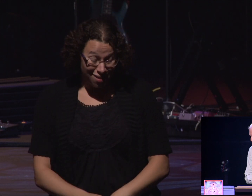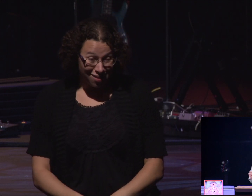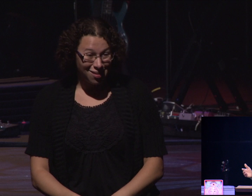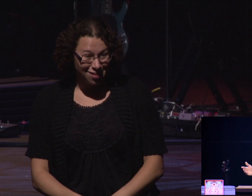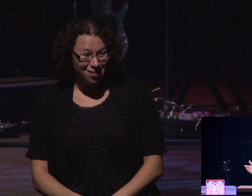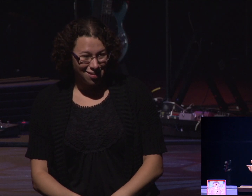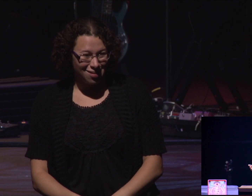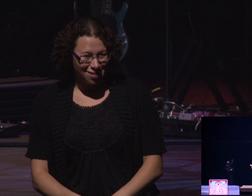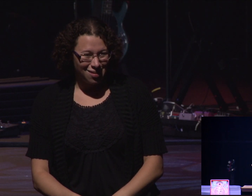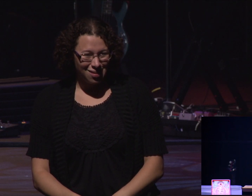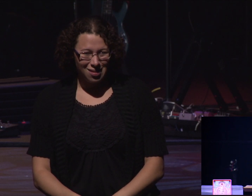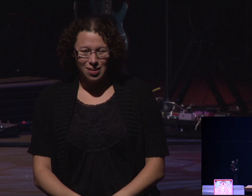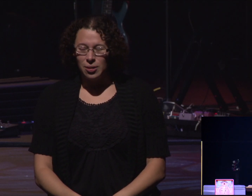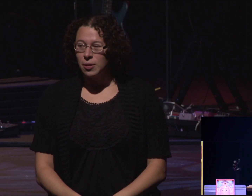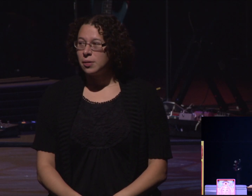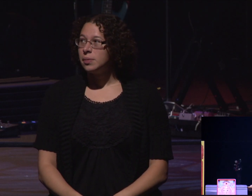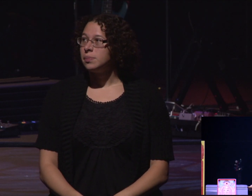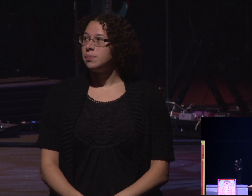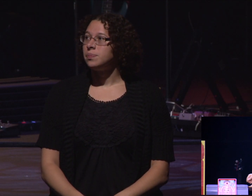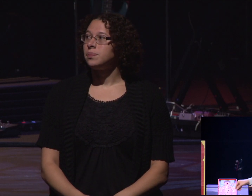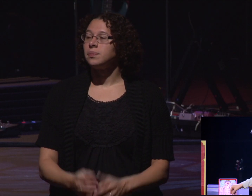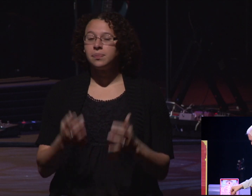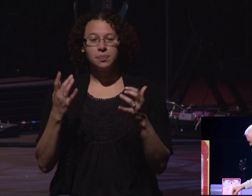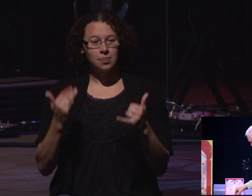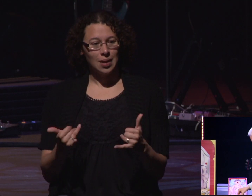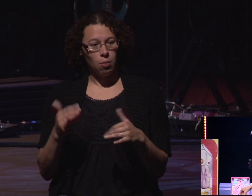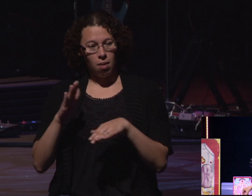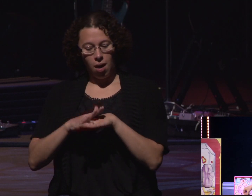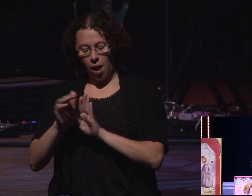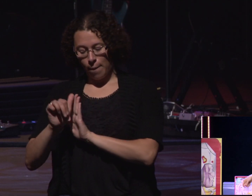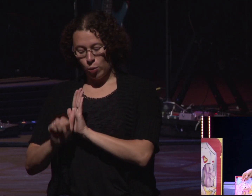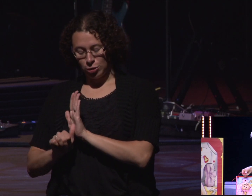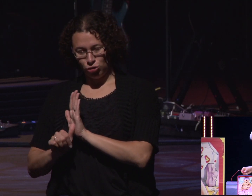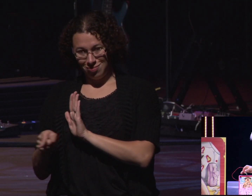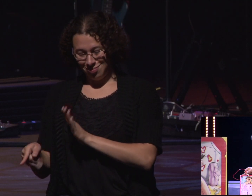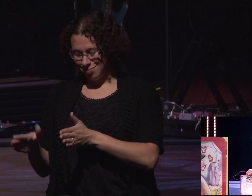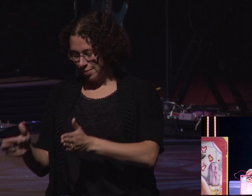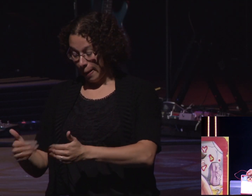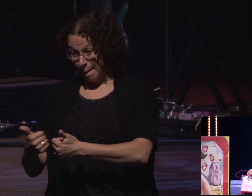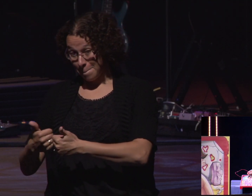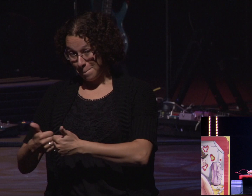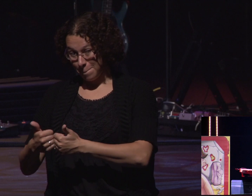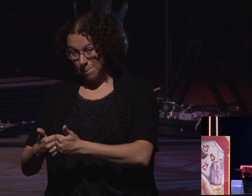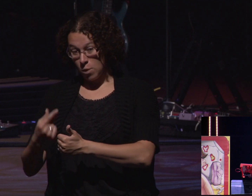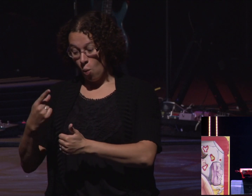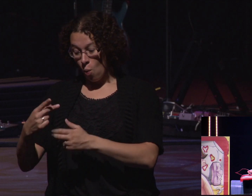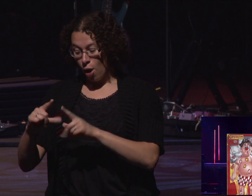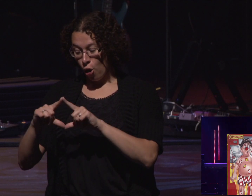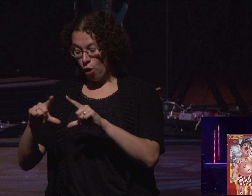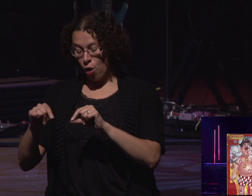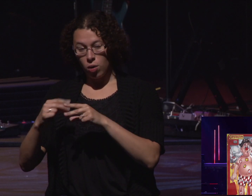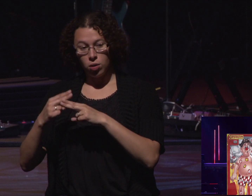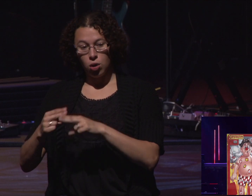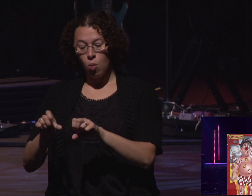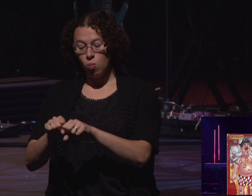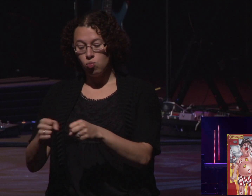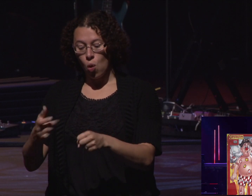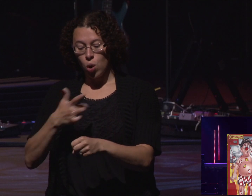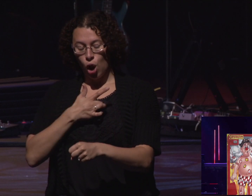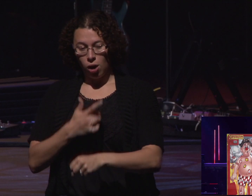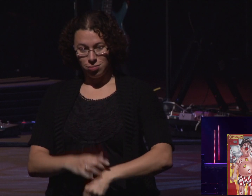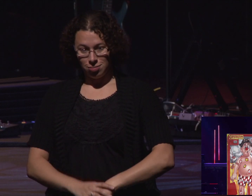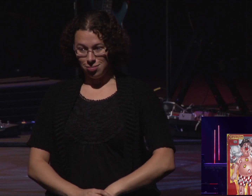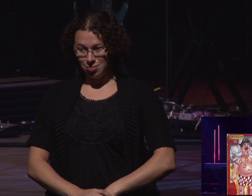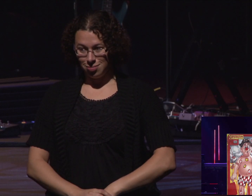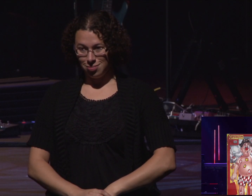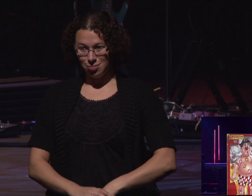Well, another thing about Cavity Sam is one of them is a broken heart. Let me see if I can do another one here. Broken heart. He's kind of... Oh, I don't...